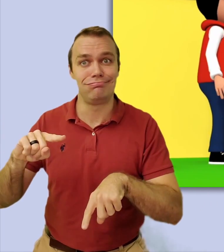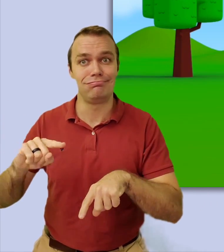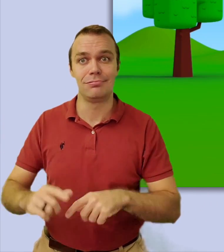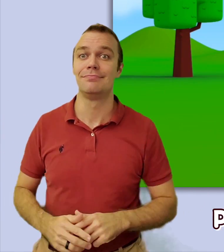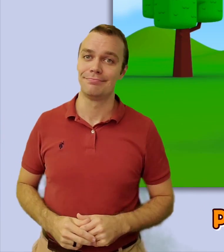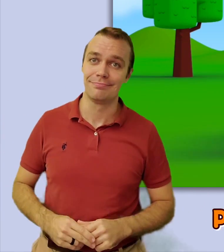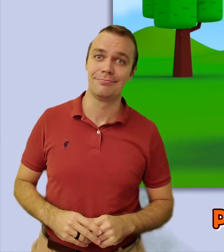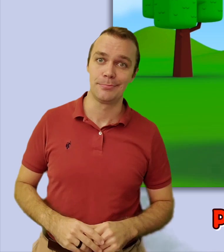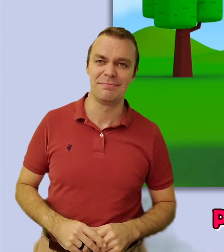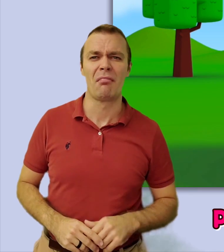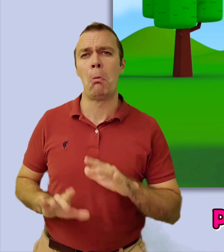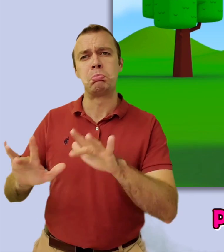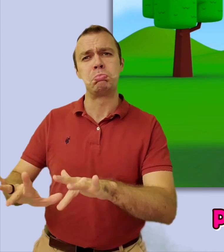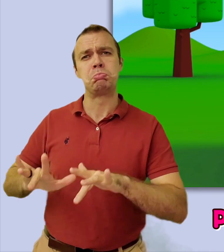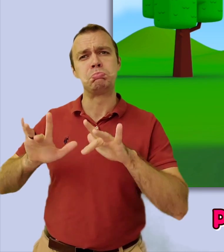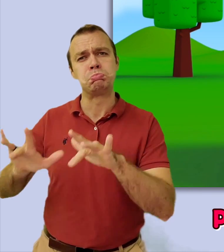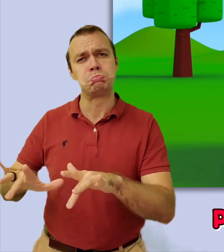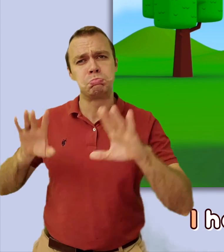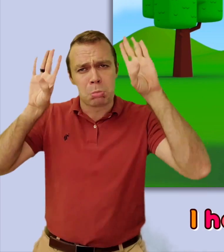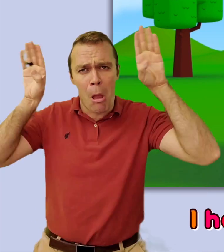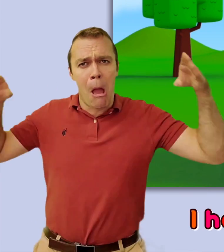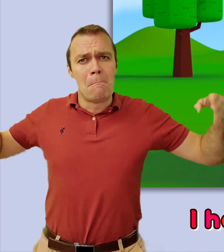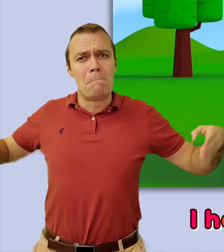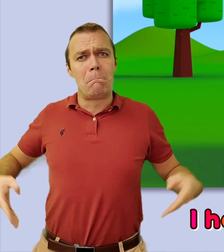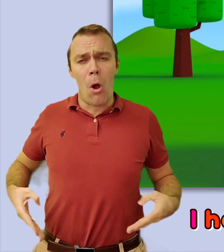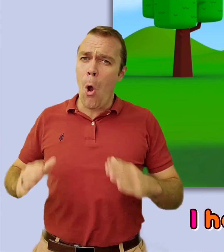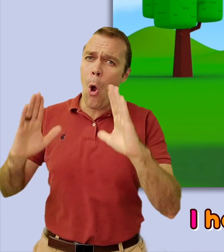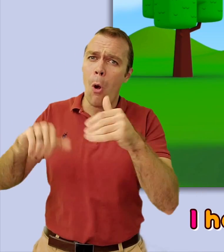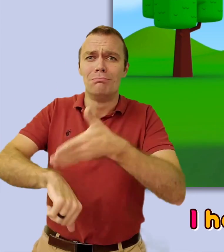Poor Humpty Dumpty. I hope he gets well soon.